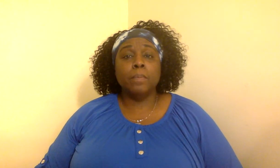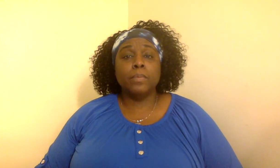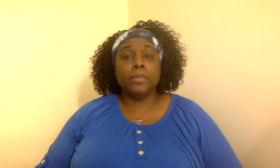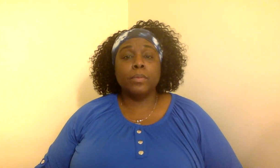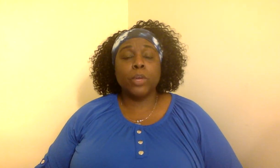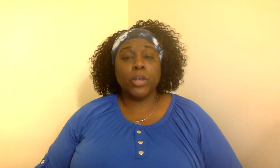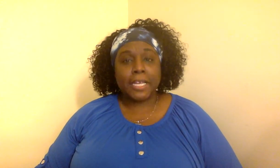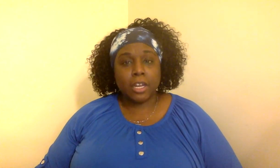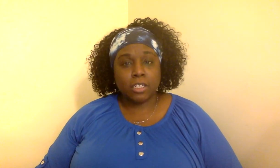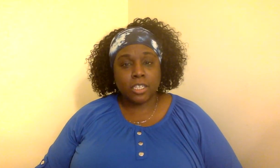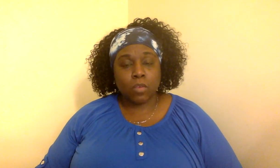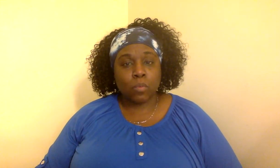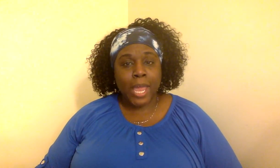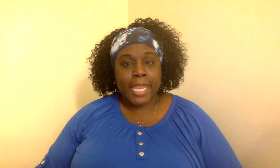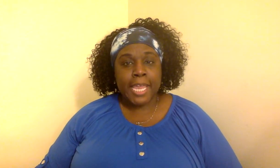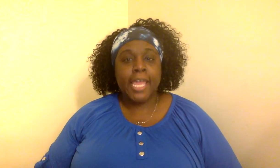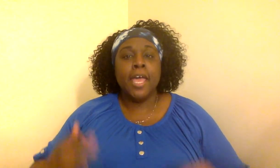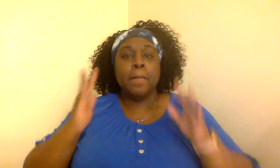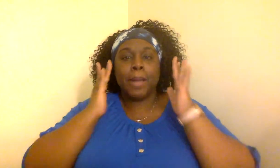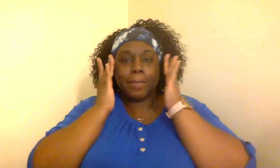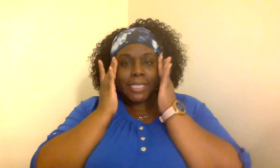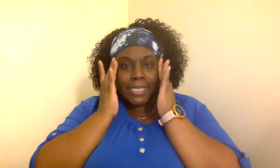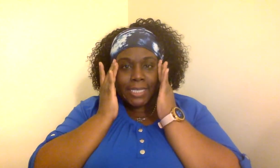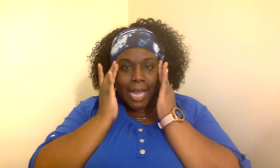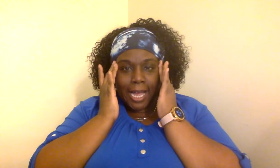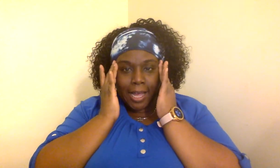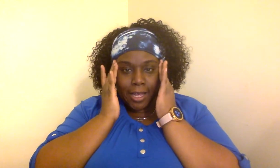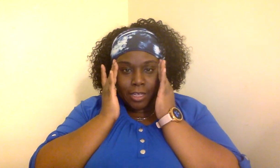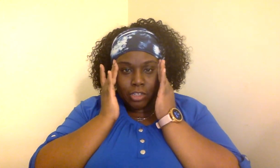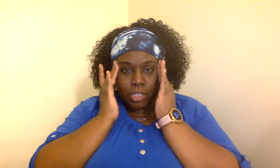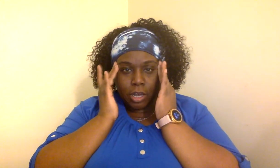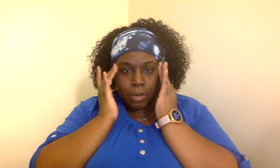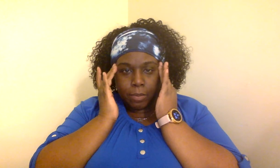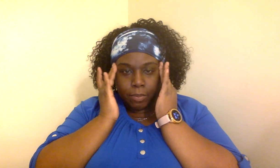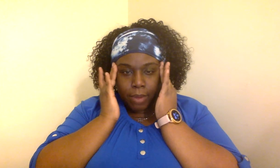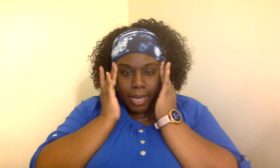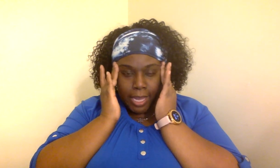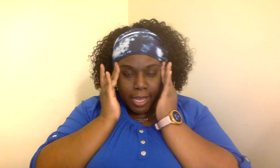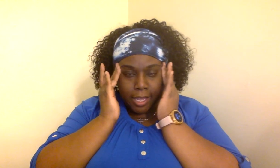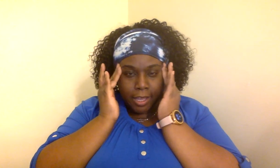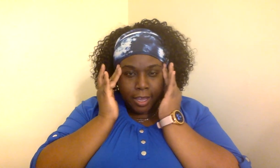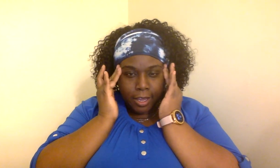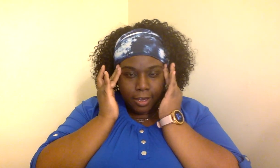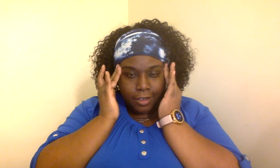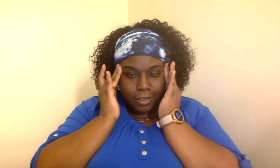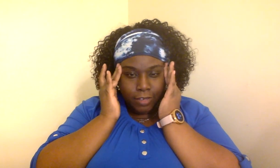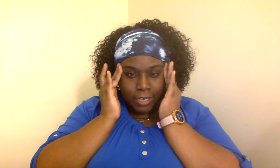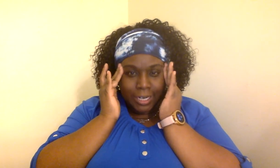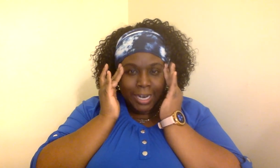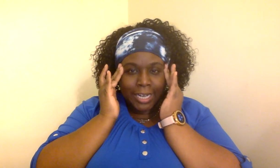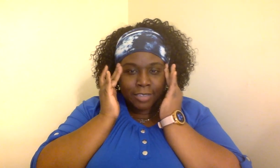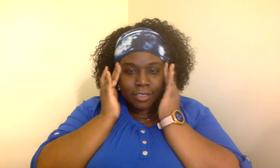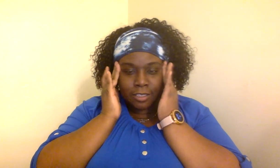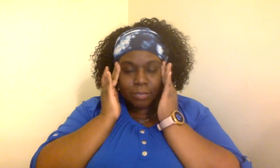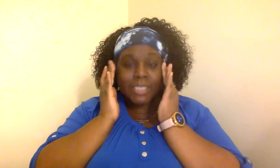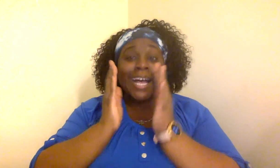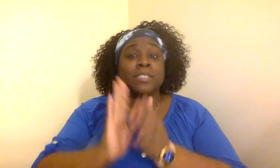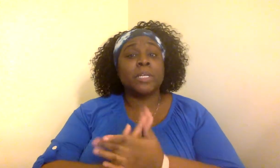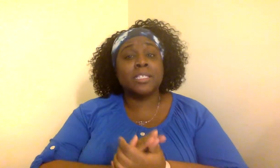We're going to get ourselves ready by massaging our brain. Get a nice good massage because